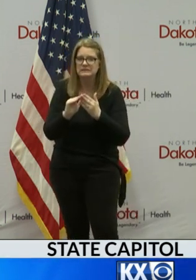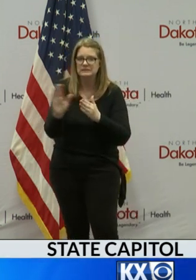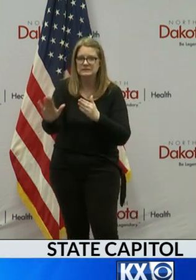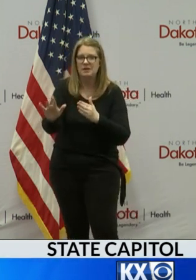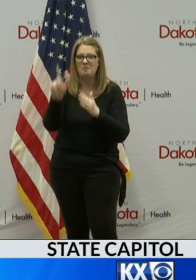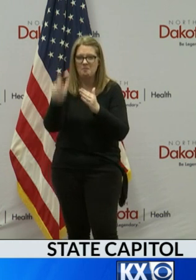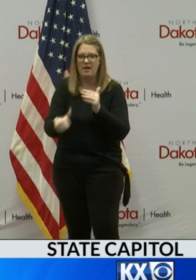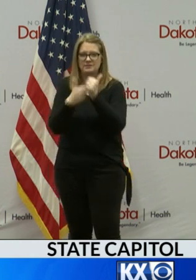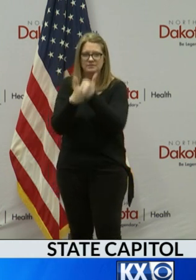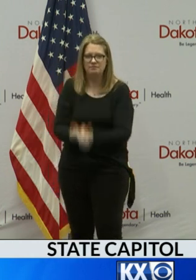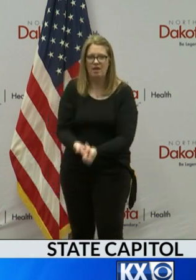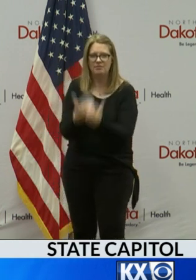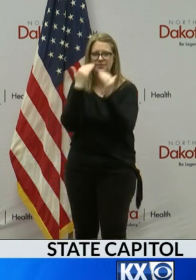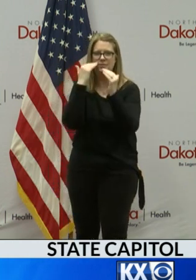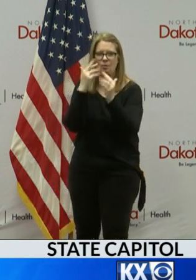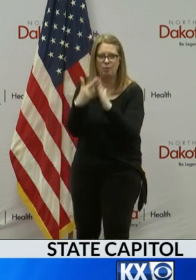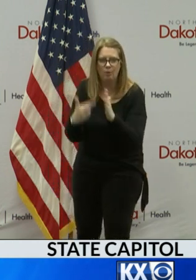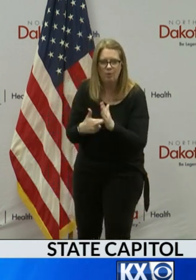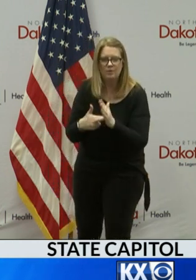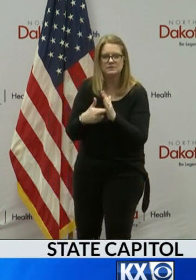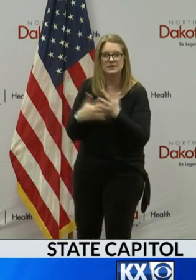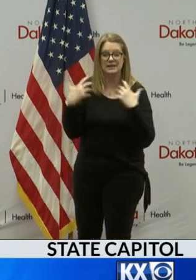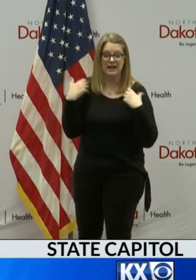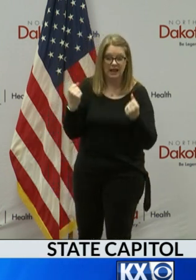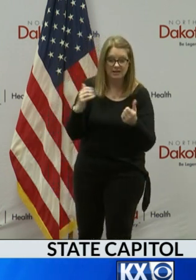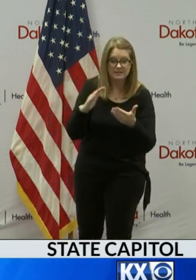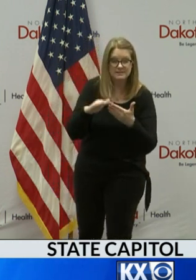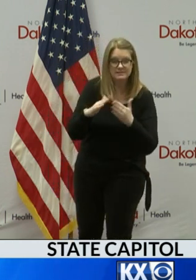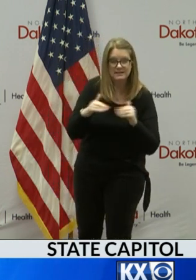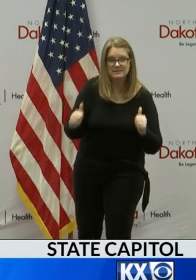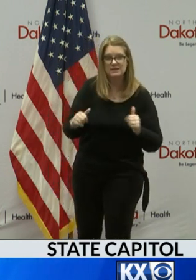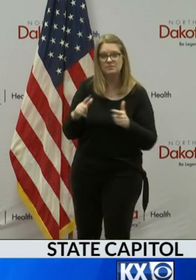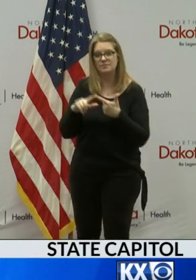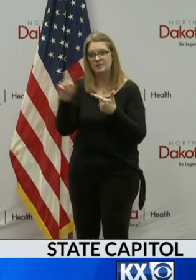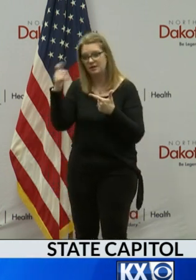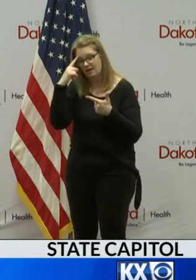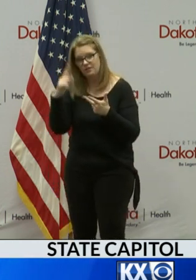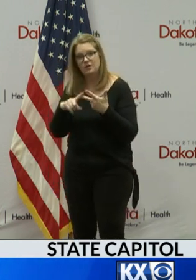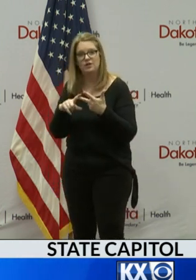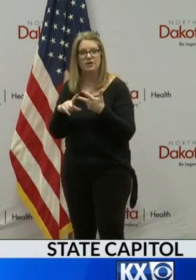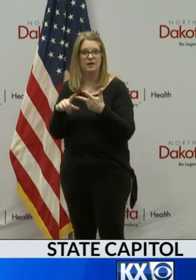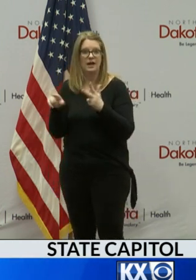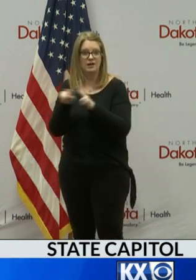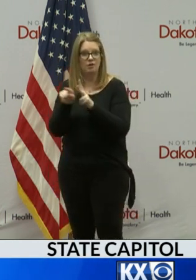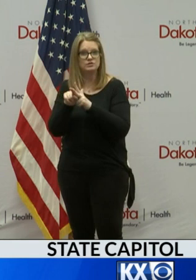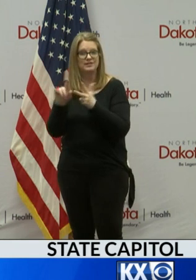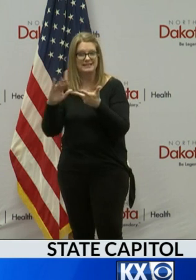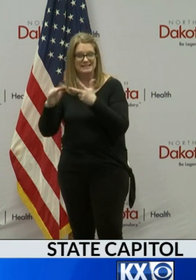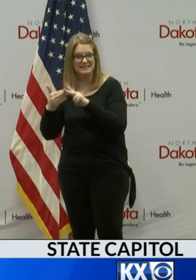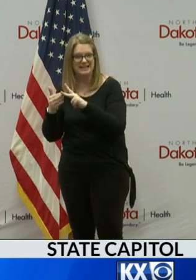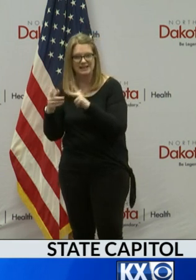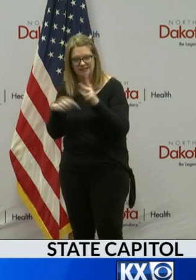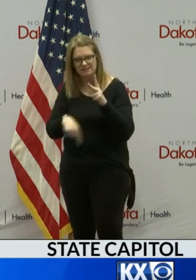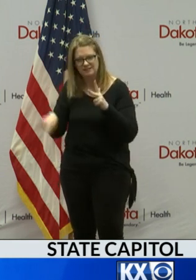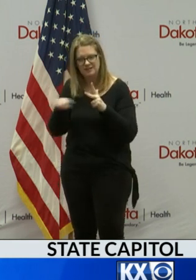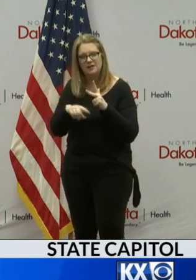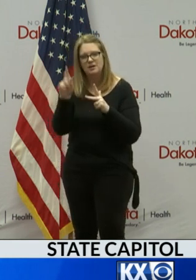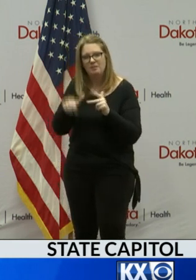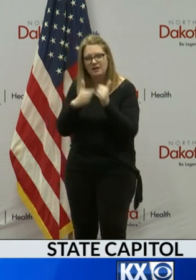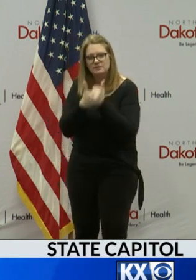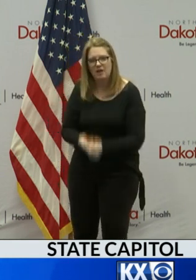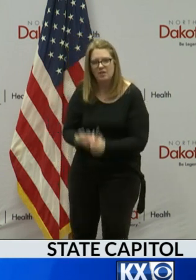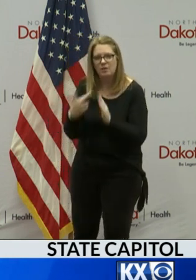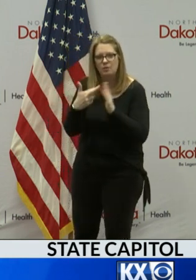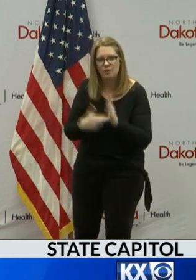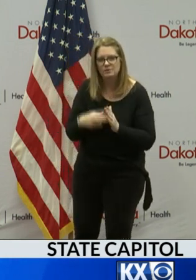our public health officials, our health system, our city leader, and our governor. Now is the time to slow and contain the